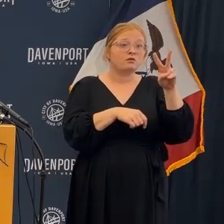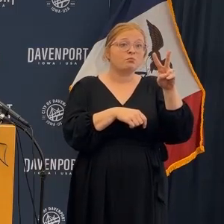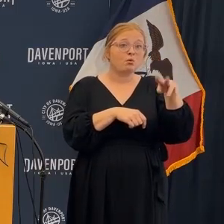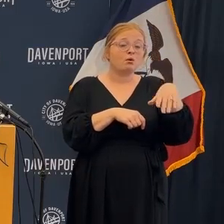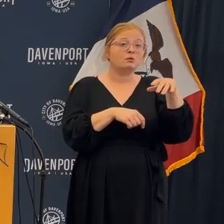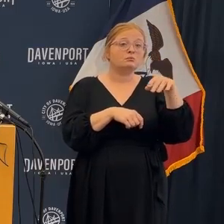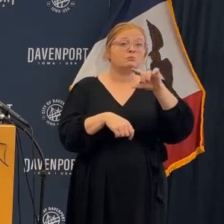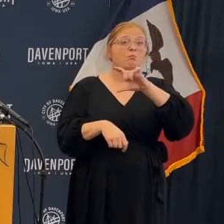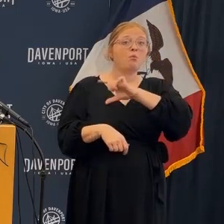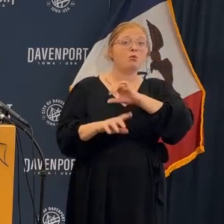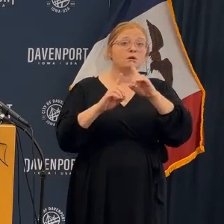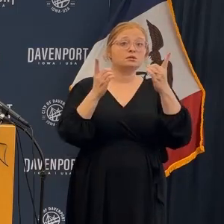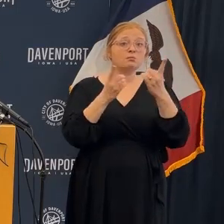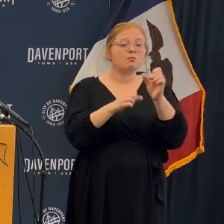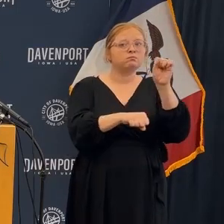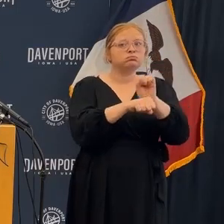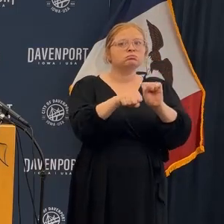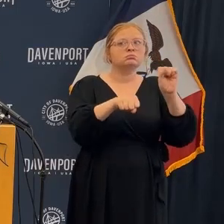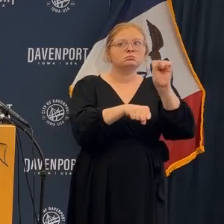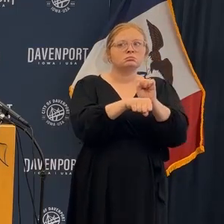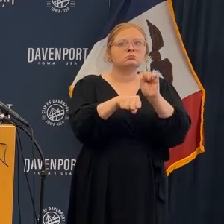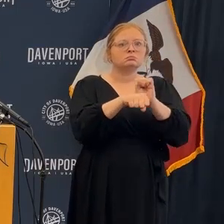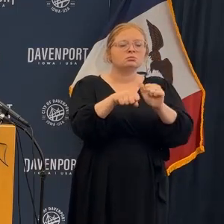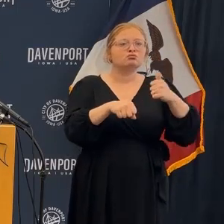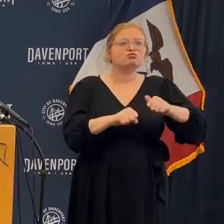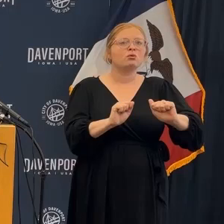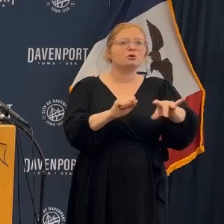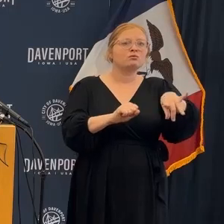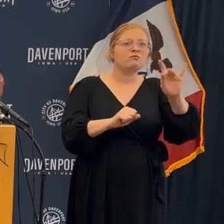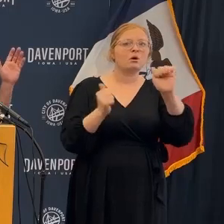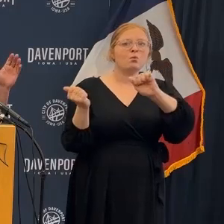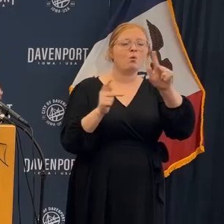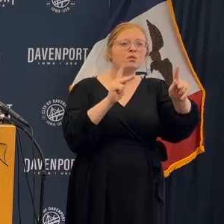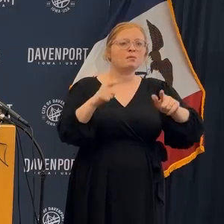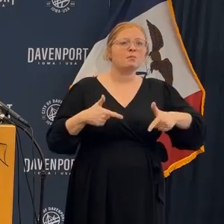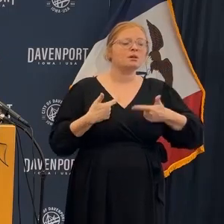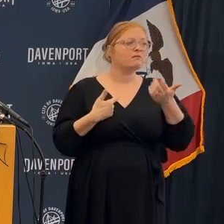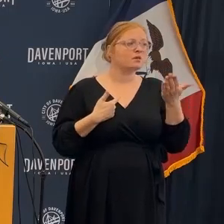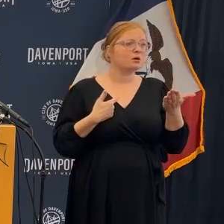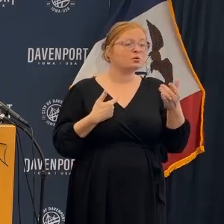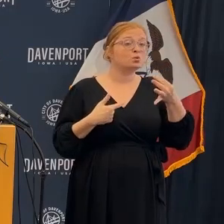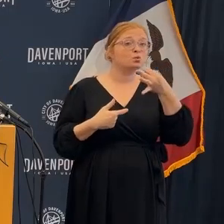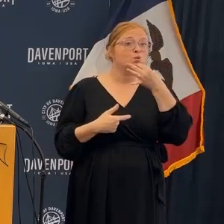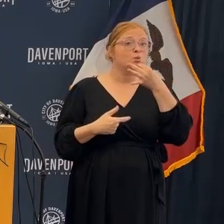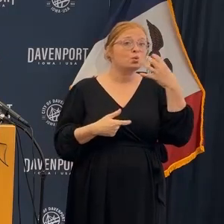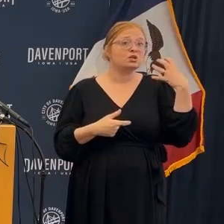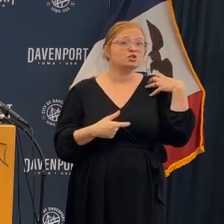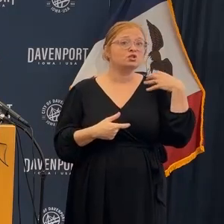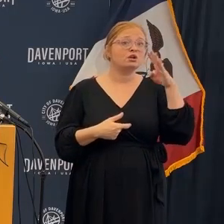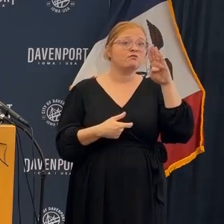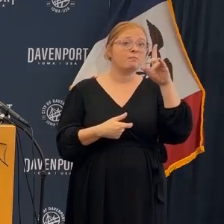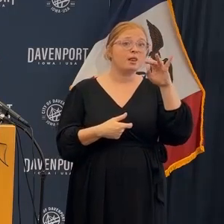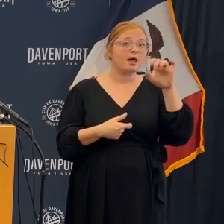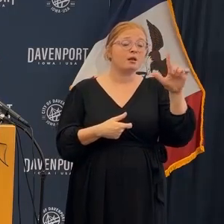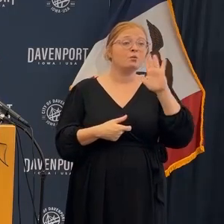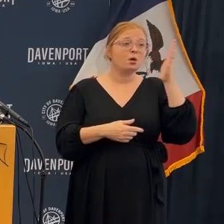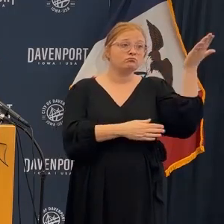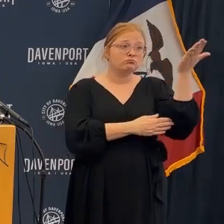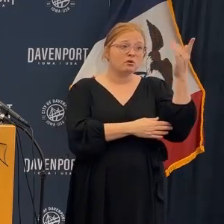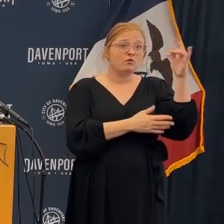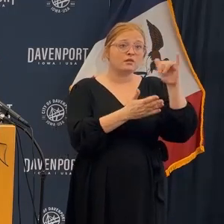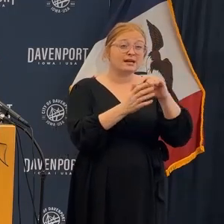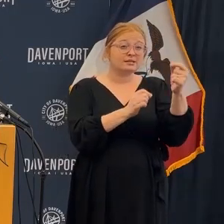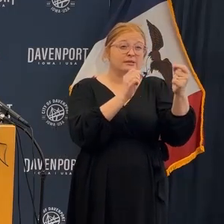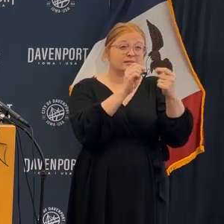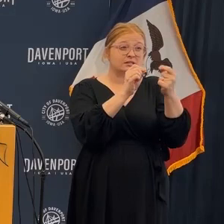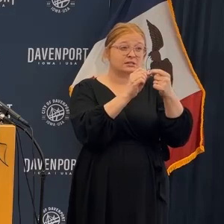to account for the known occupants of the building. Chief Blader will speak in a moment on that